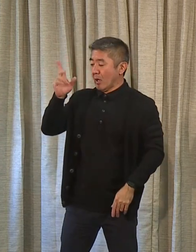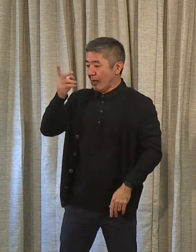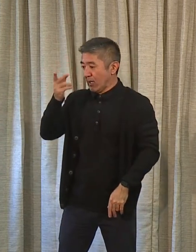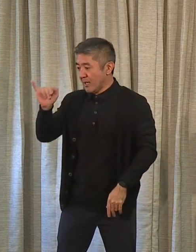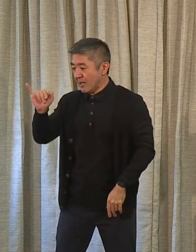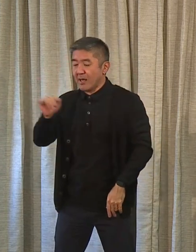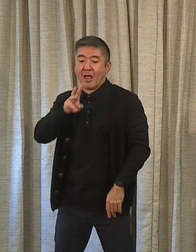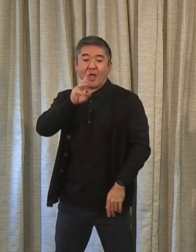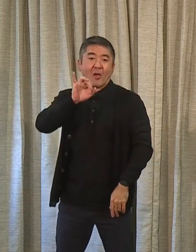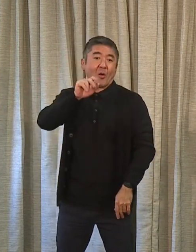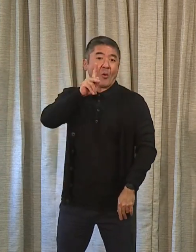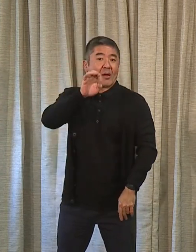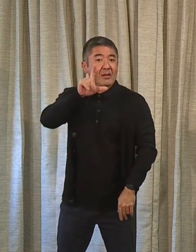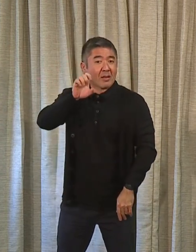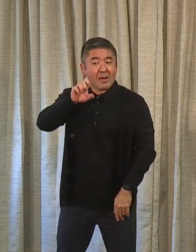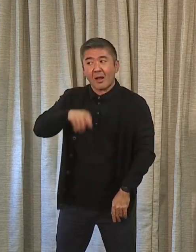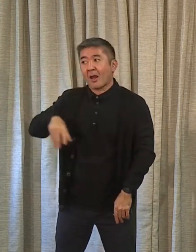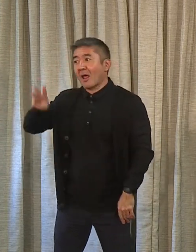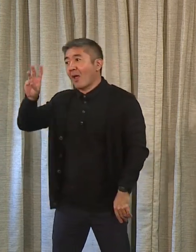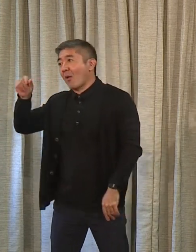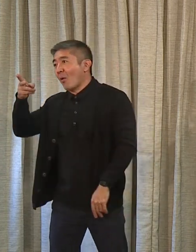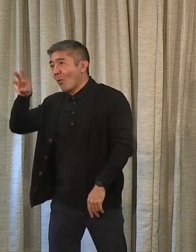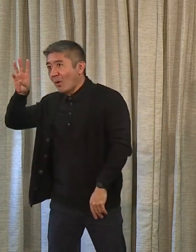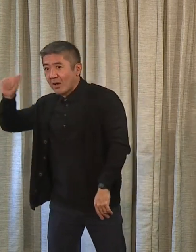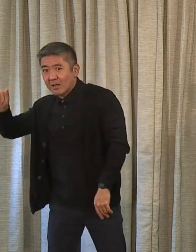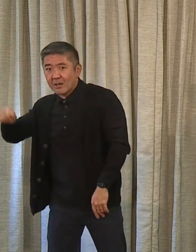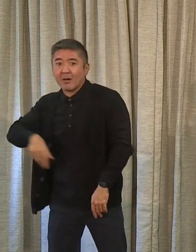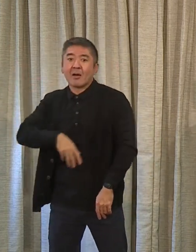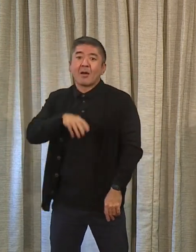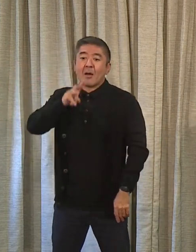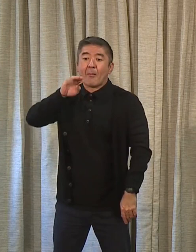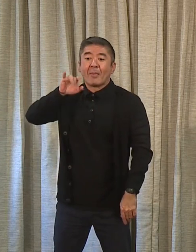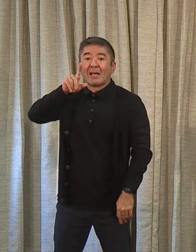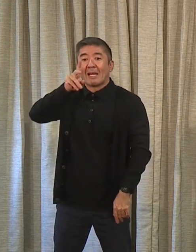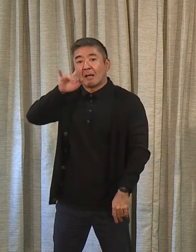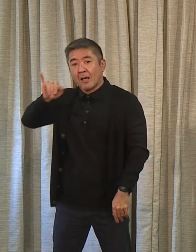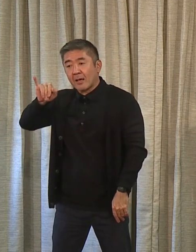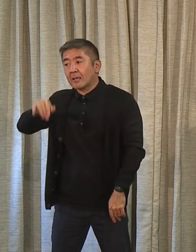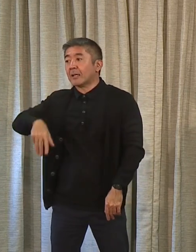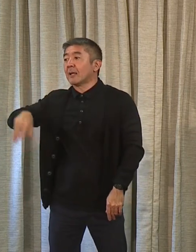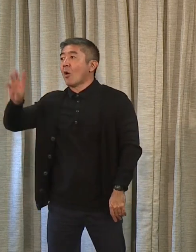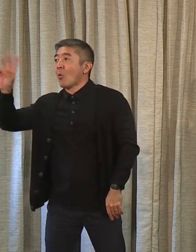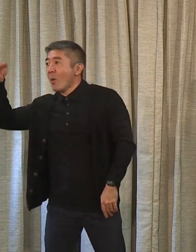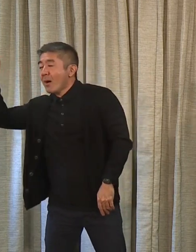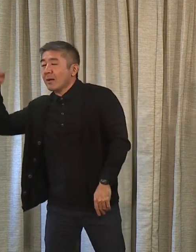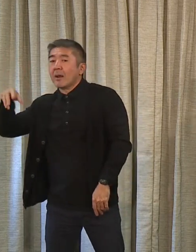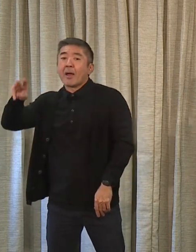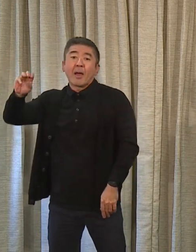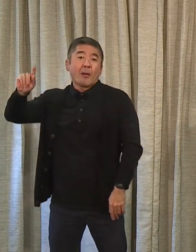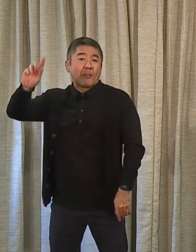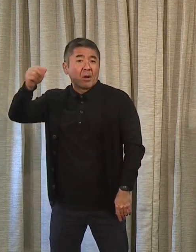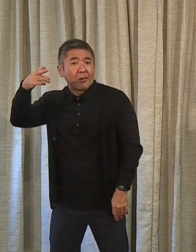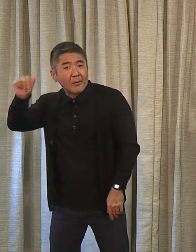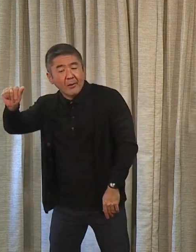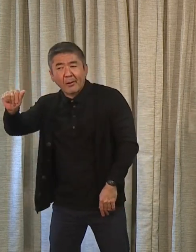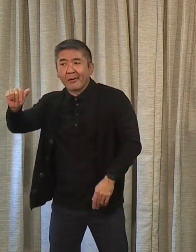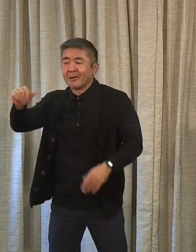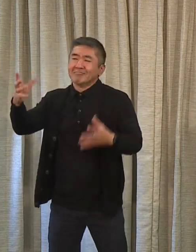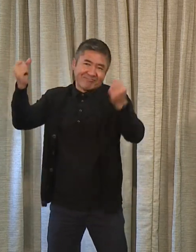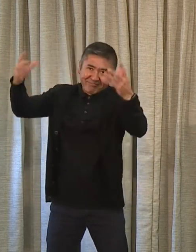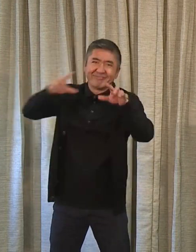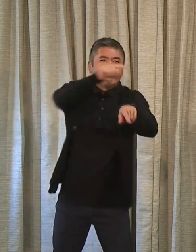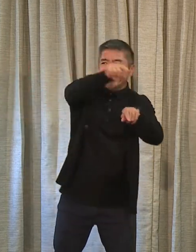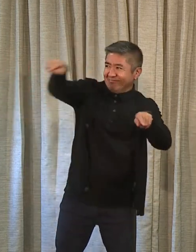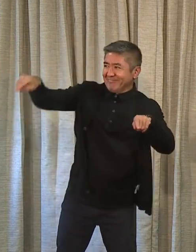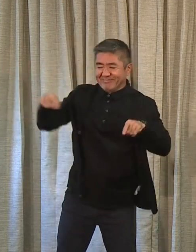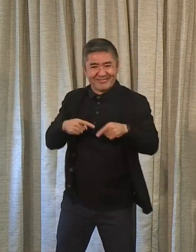Wahiawa, Mililani, Waianae and Makaha, as well as other areas, pretty